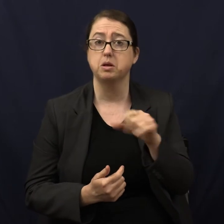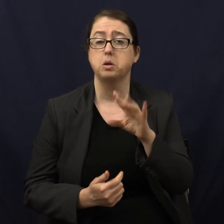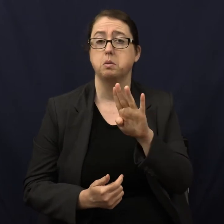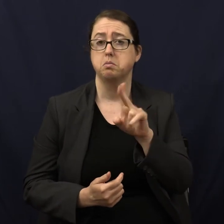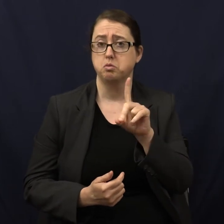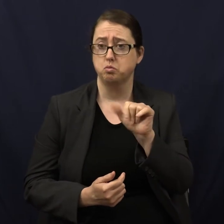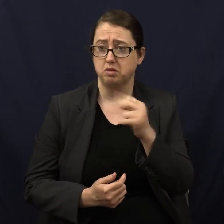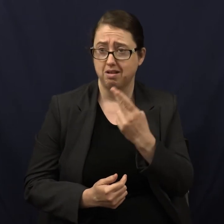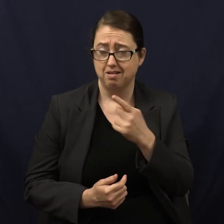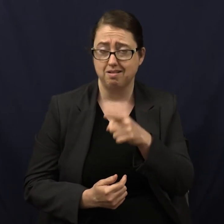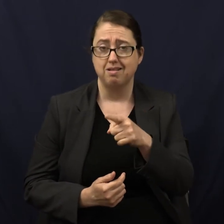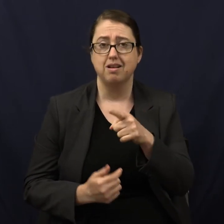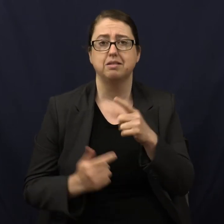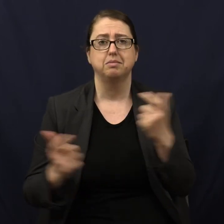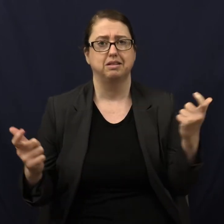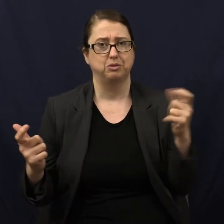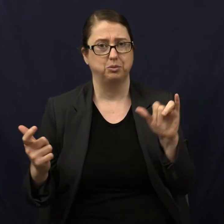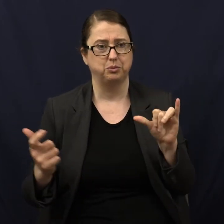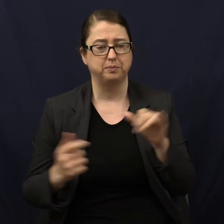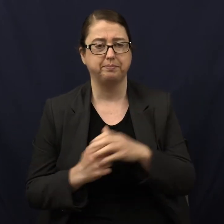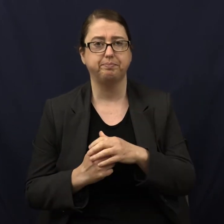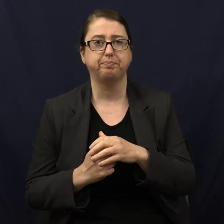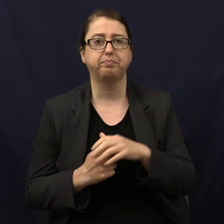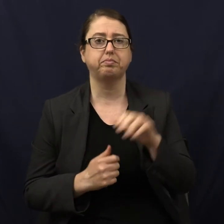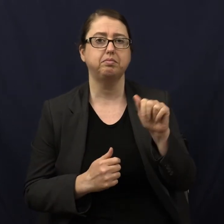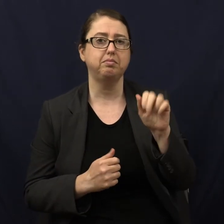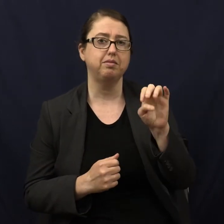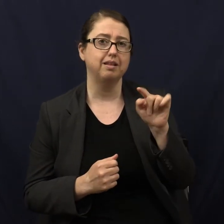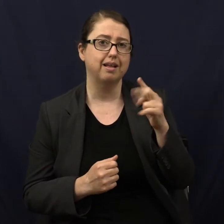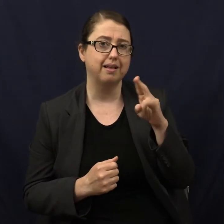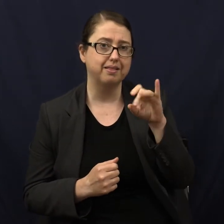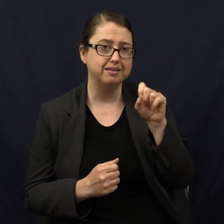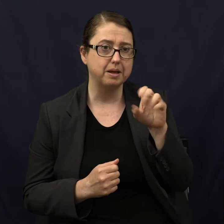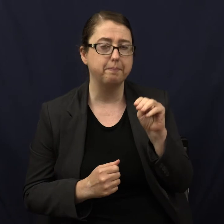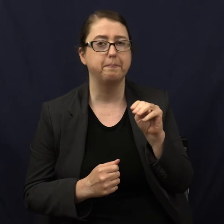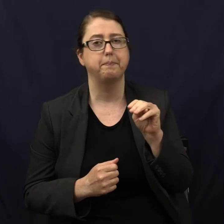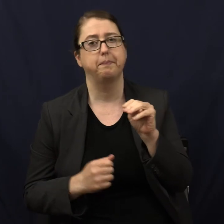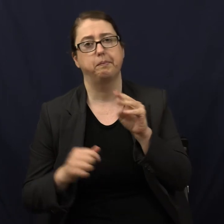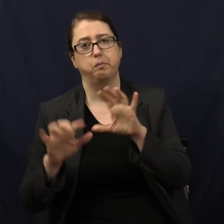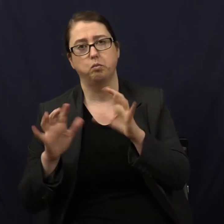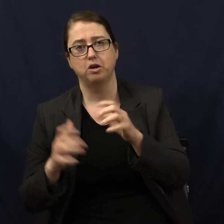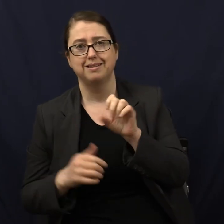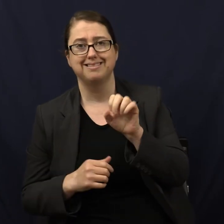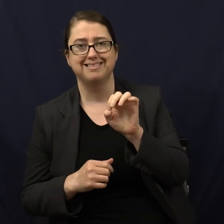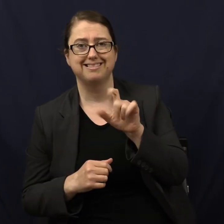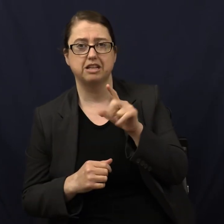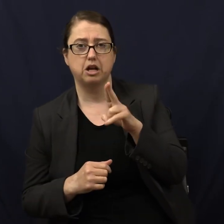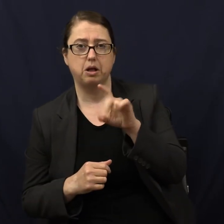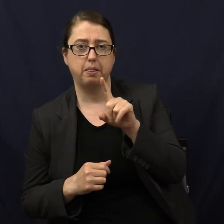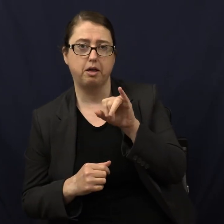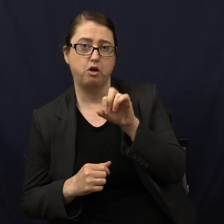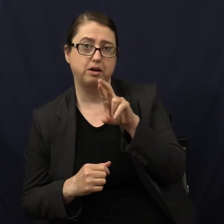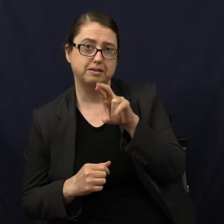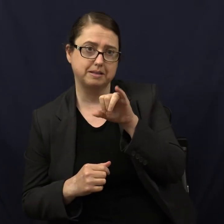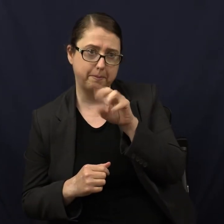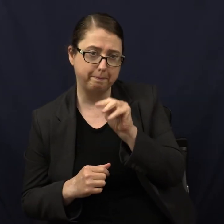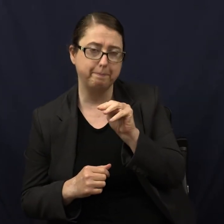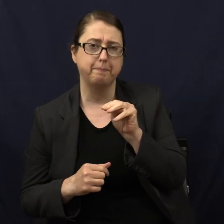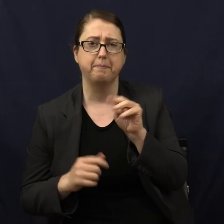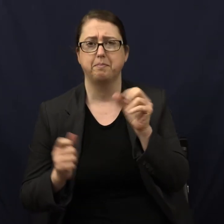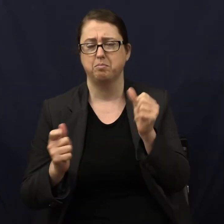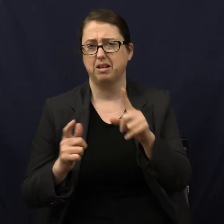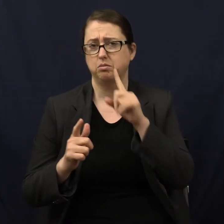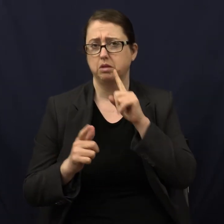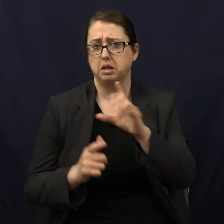Buddhism's huge. Yeah. Atheism, secularism, humanism. And you could group all